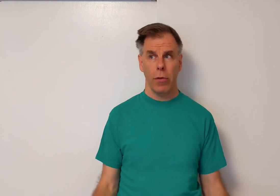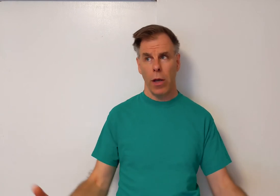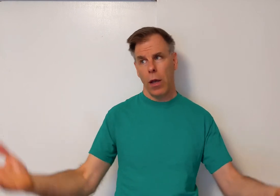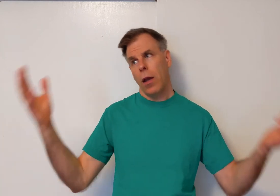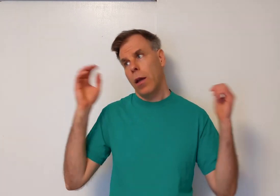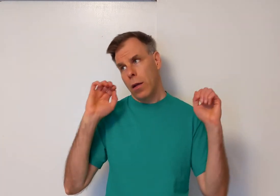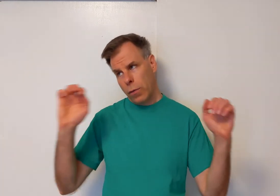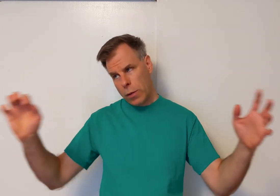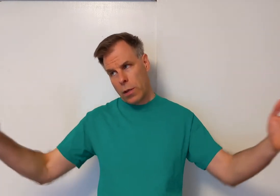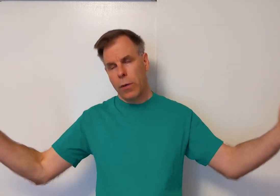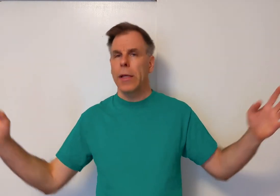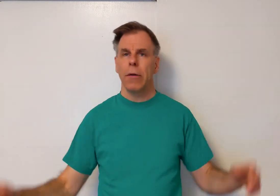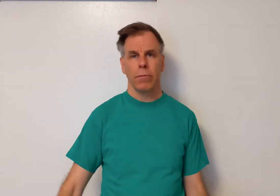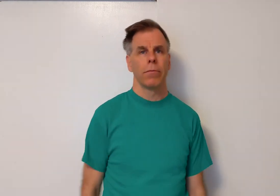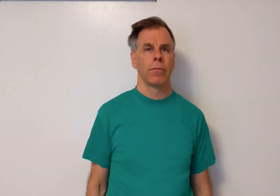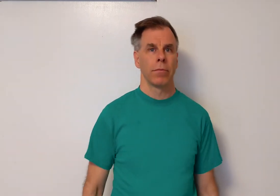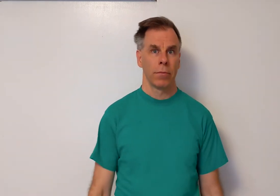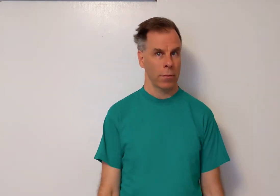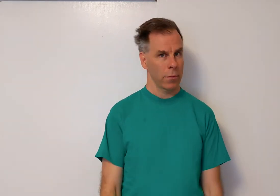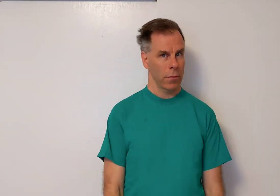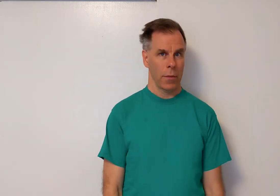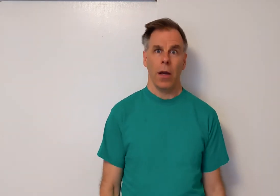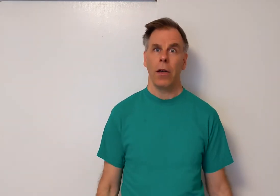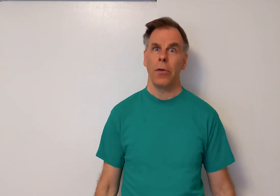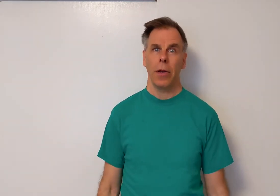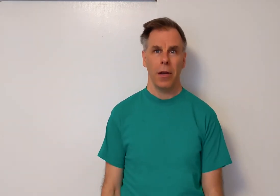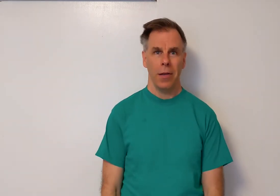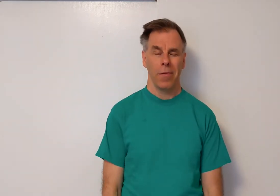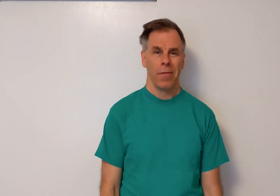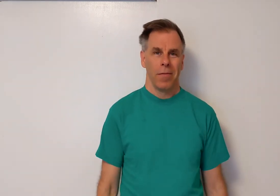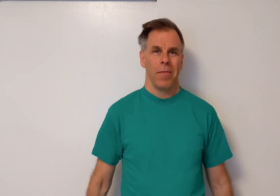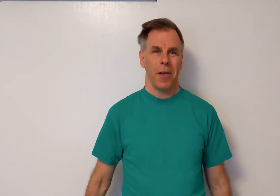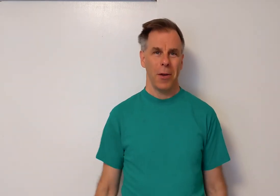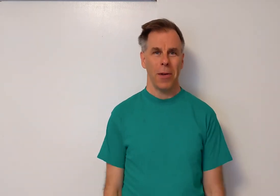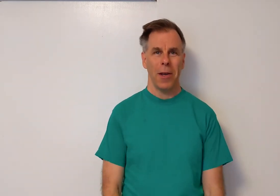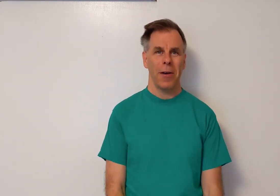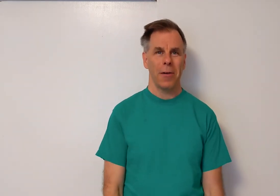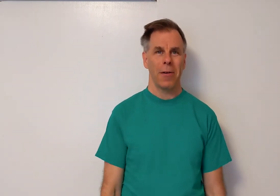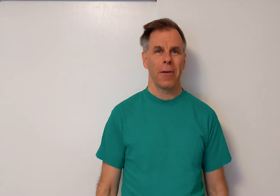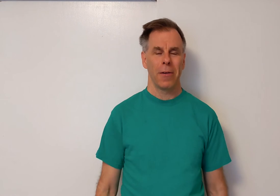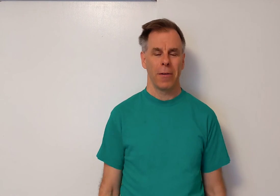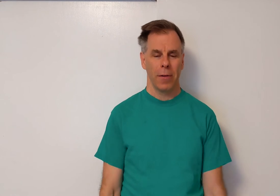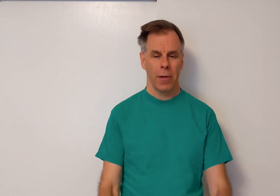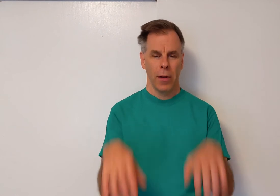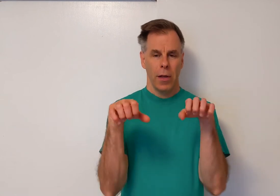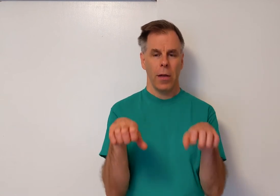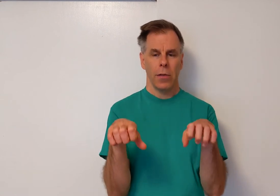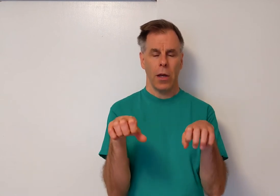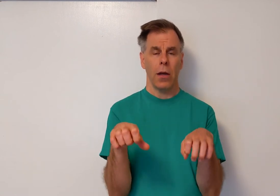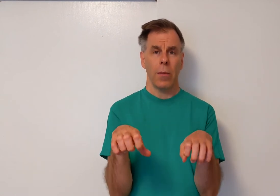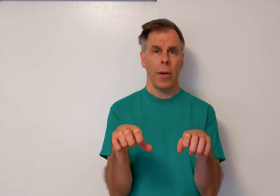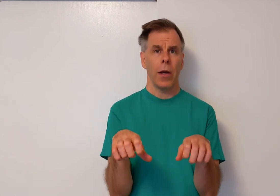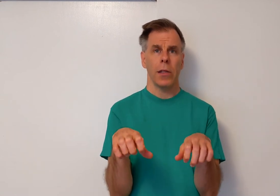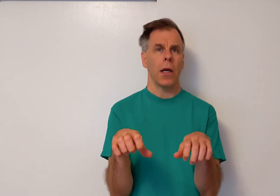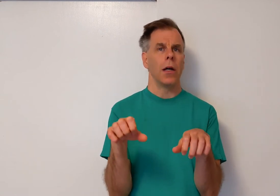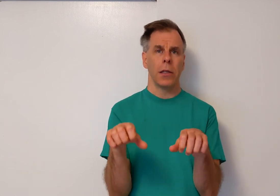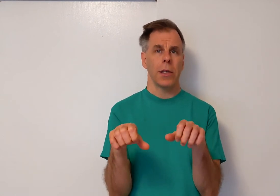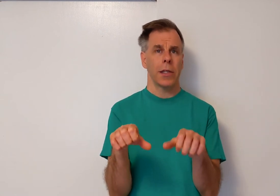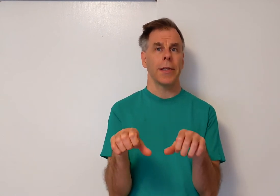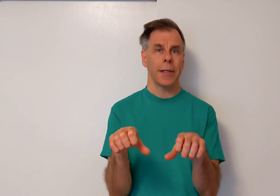and we slow it down. Are you ready? Here we go. Dog paws on the steering